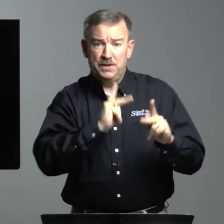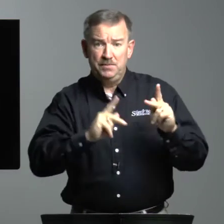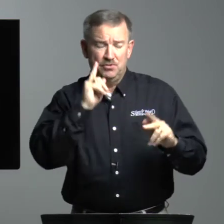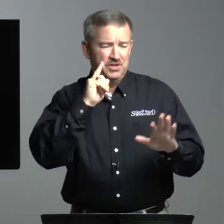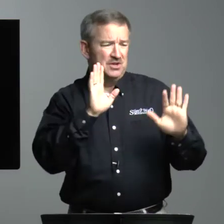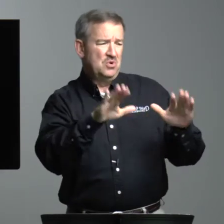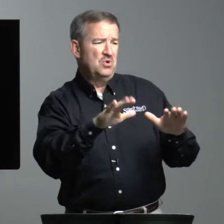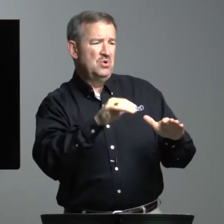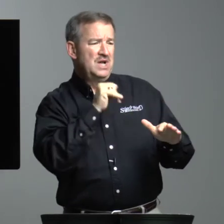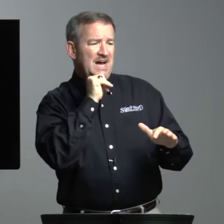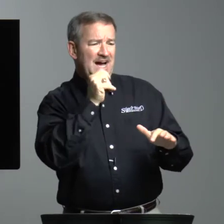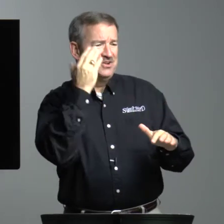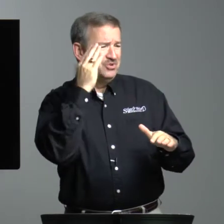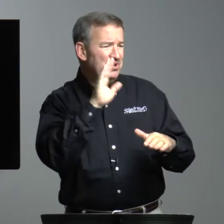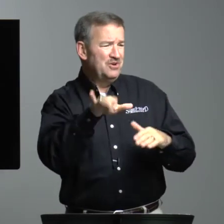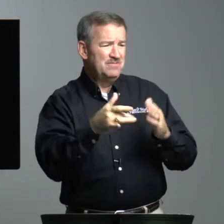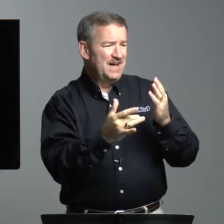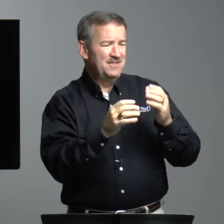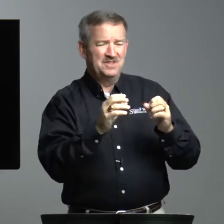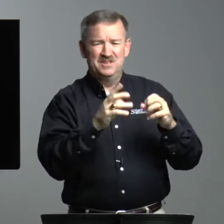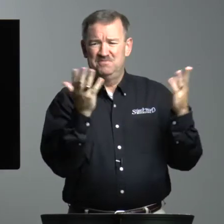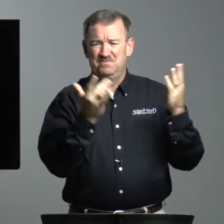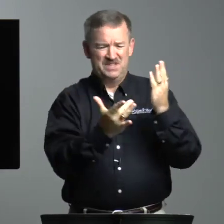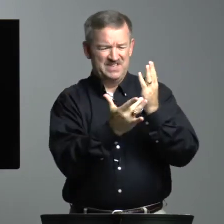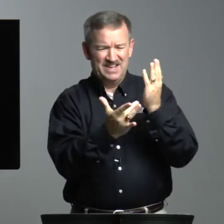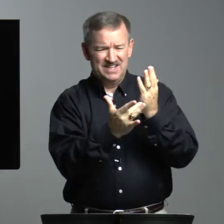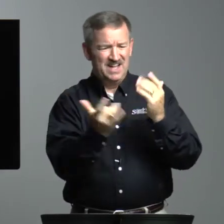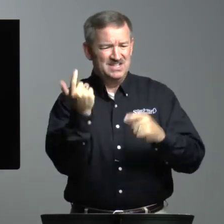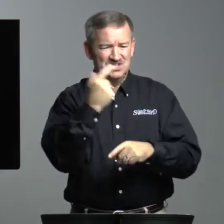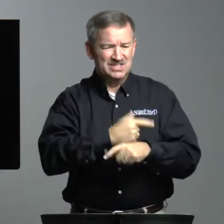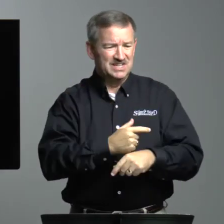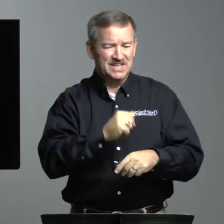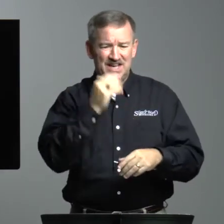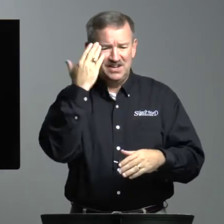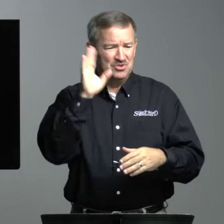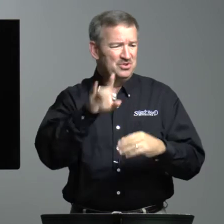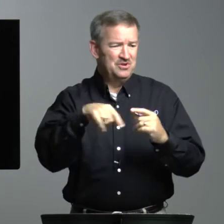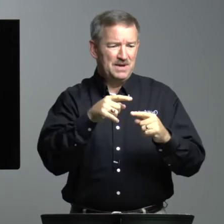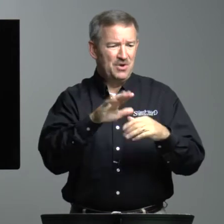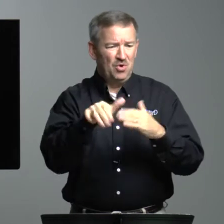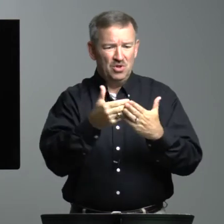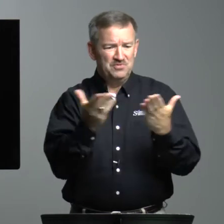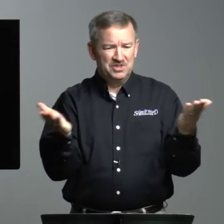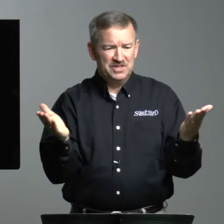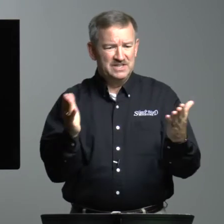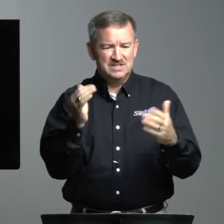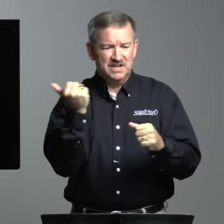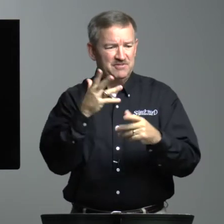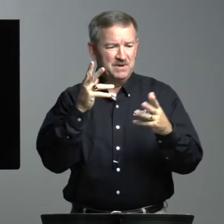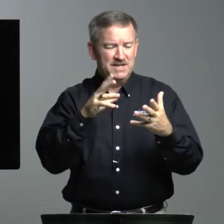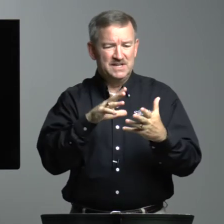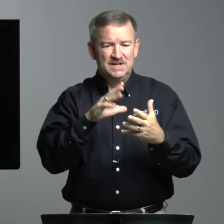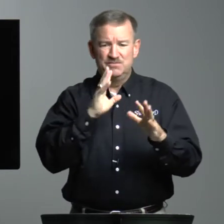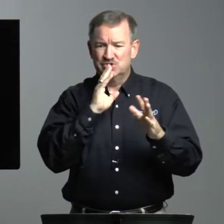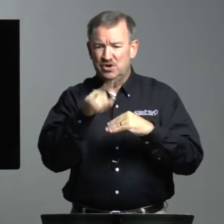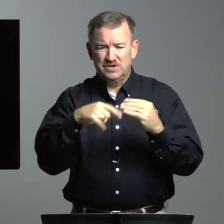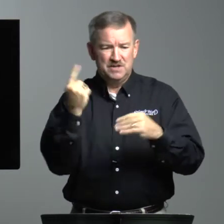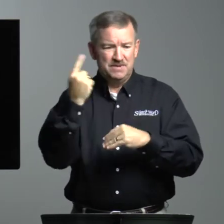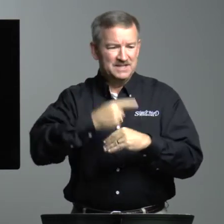people think, oh, I don't know about the technology today. I don't know about all of the things that everybody is talking about